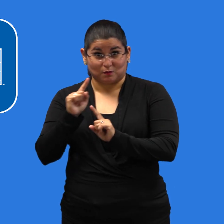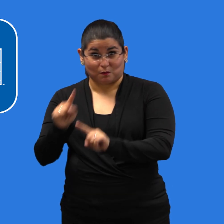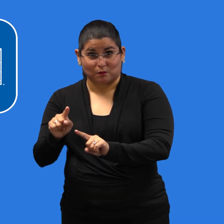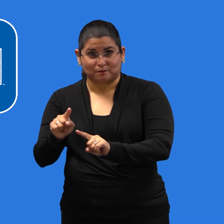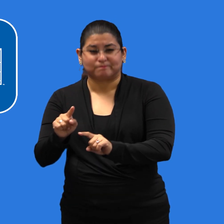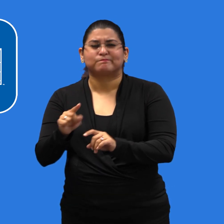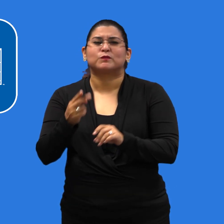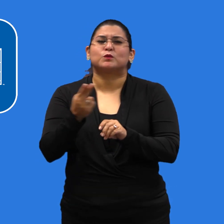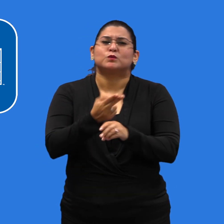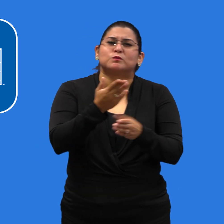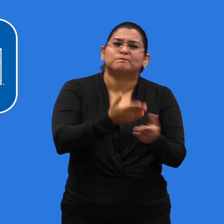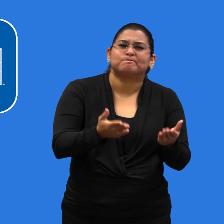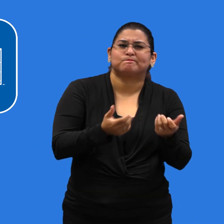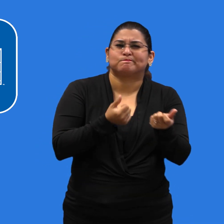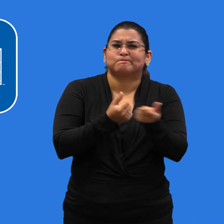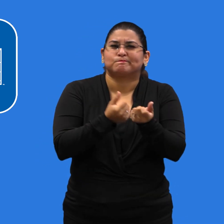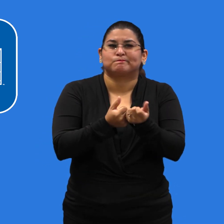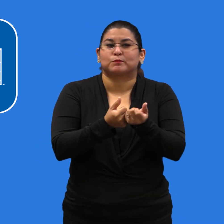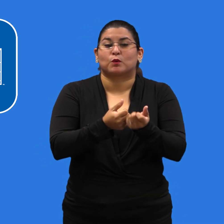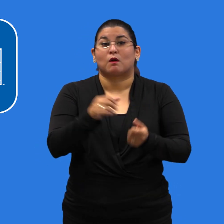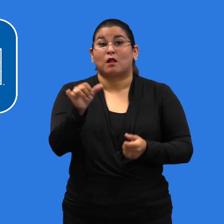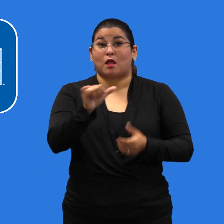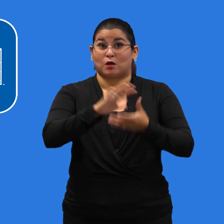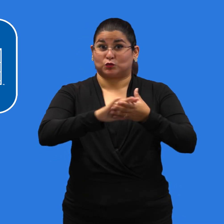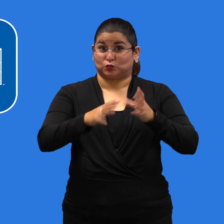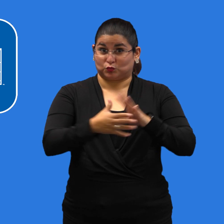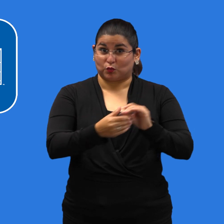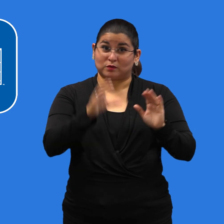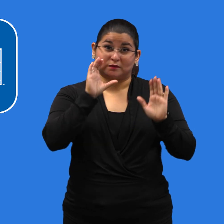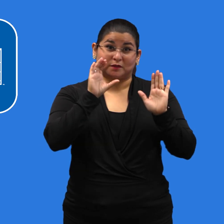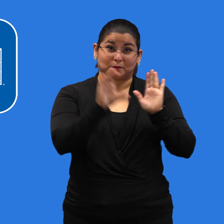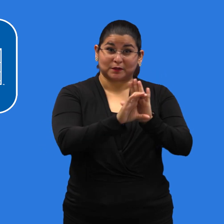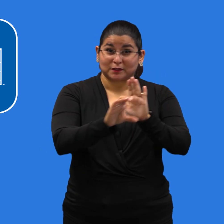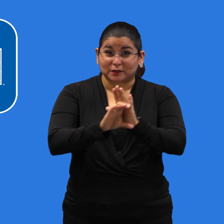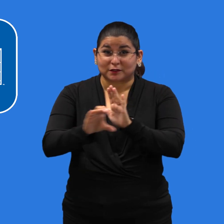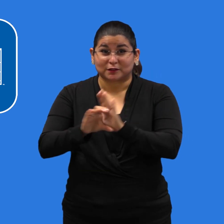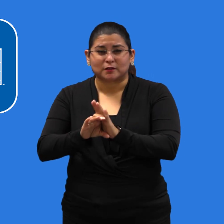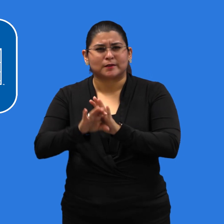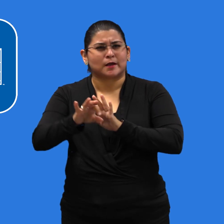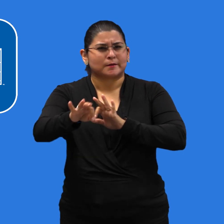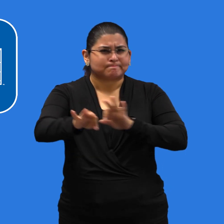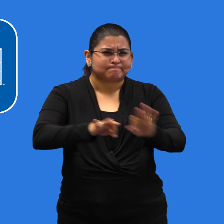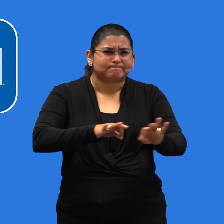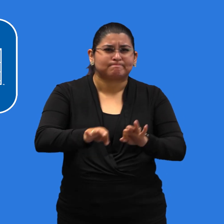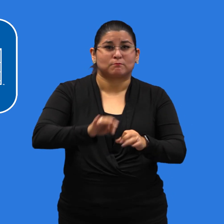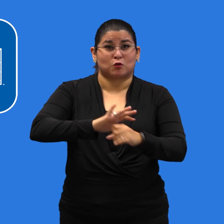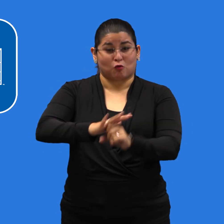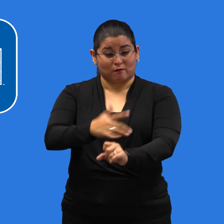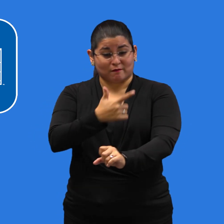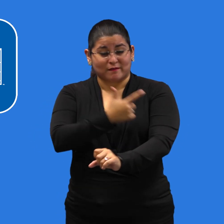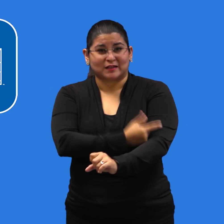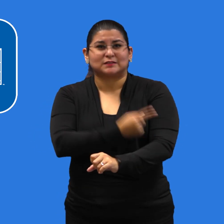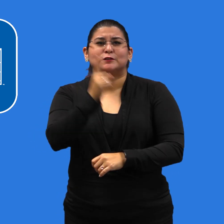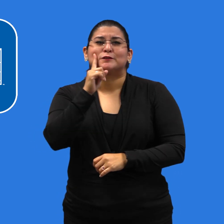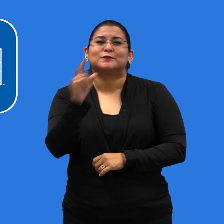Prepare your child for the vaccination visit and use resources such as picture stories for support.